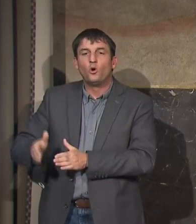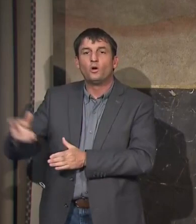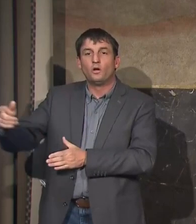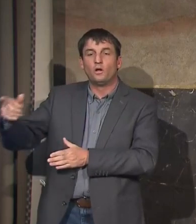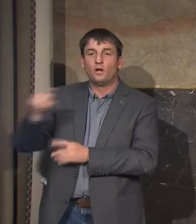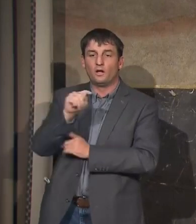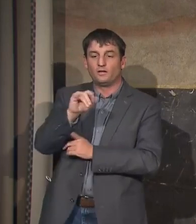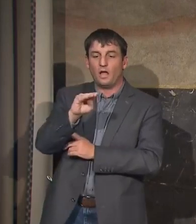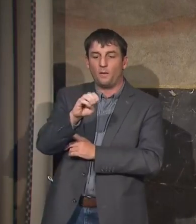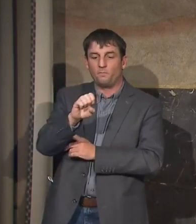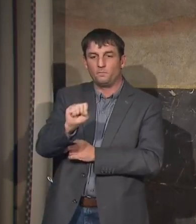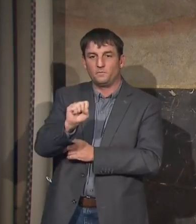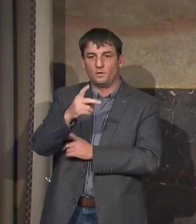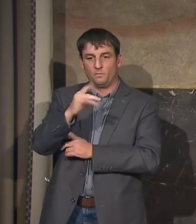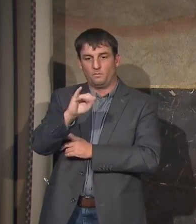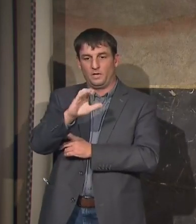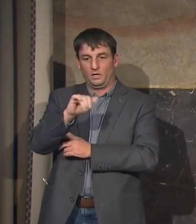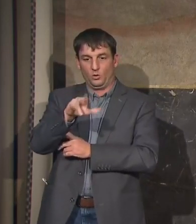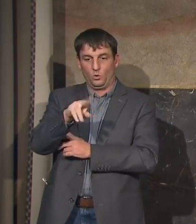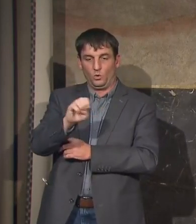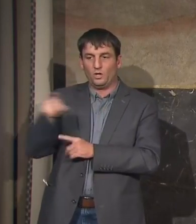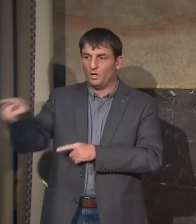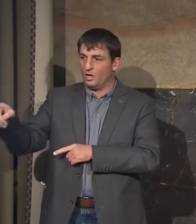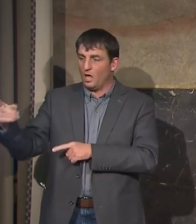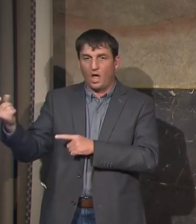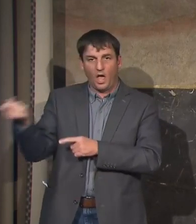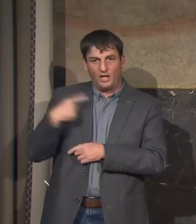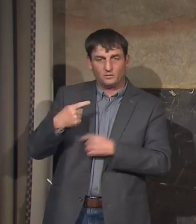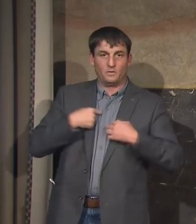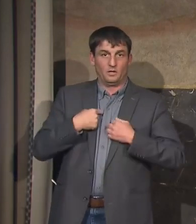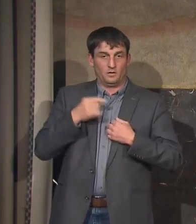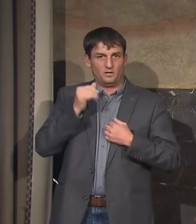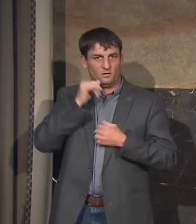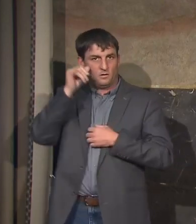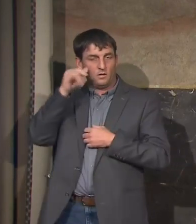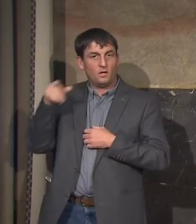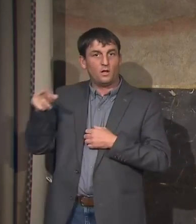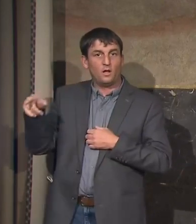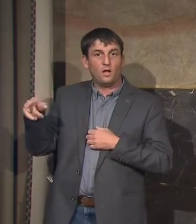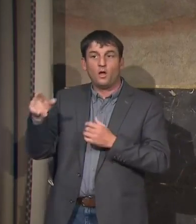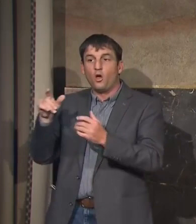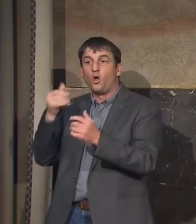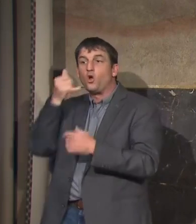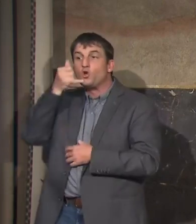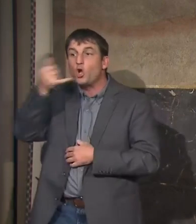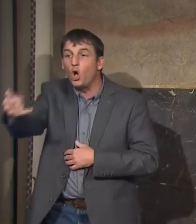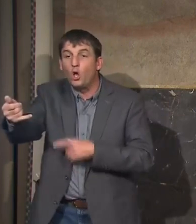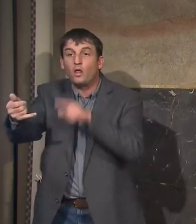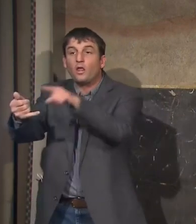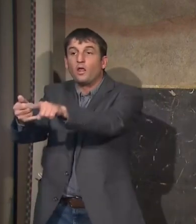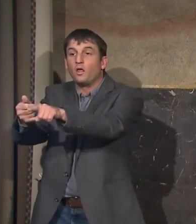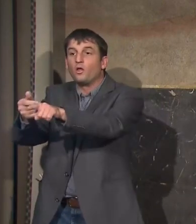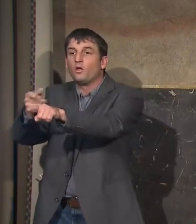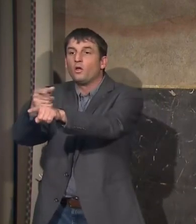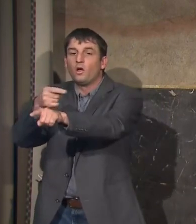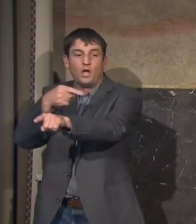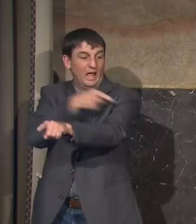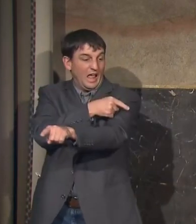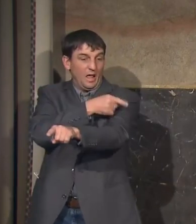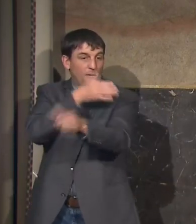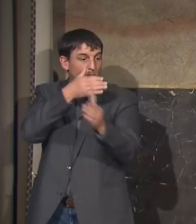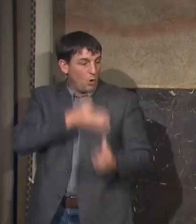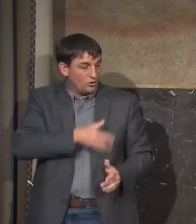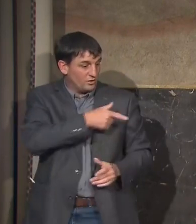whether a contact tracer would tell the person they're calling who it was that had come in to contact them with them that had